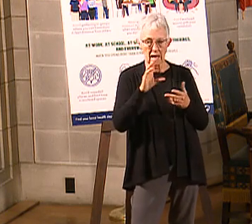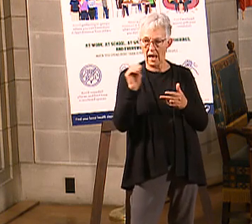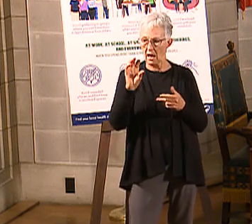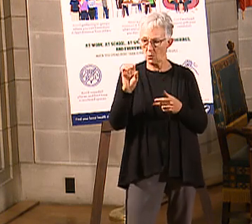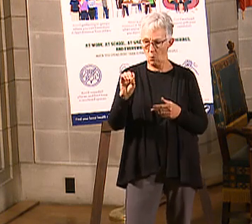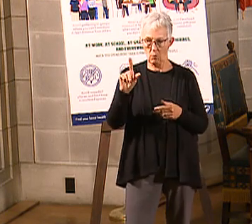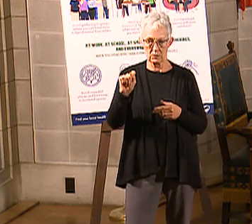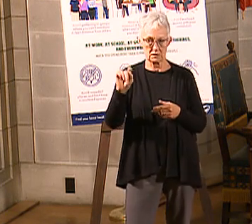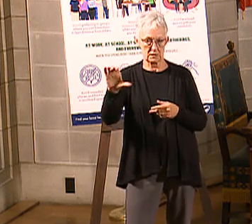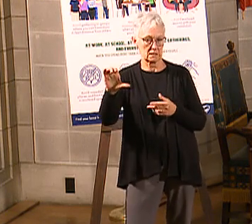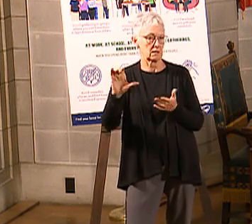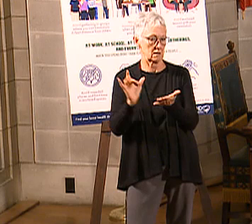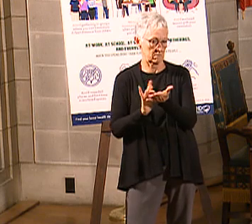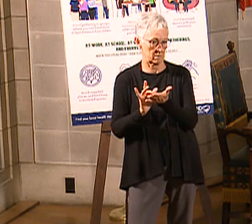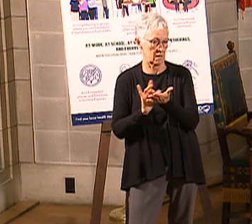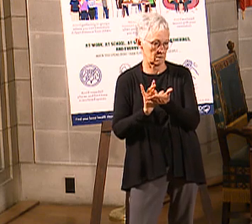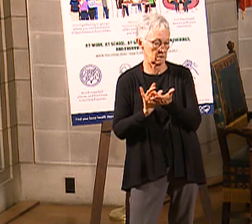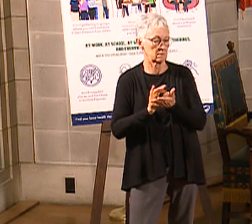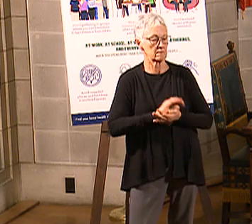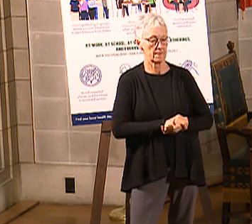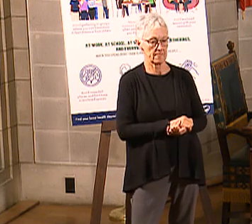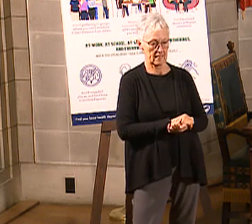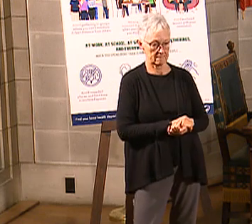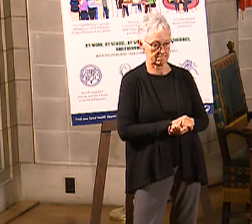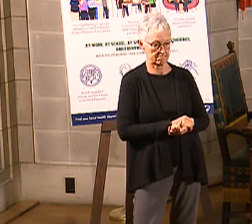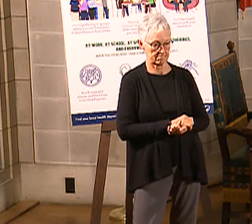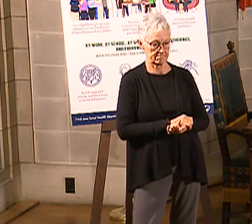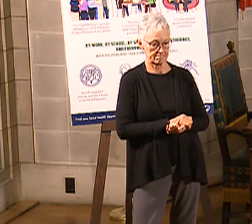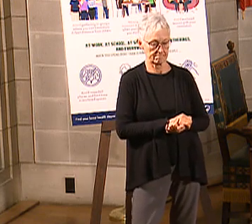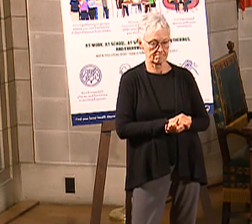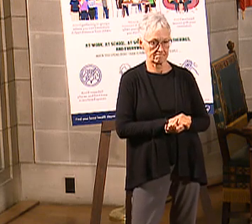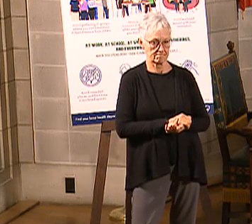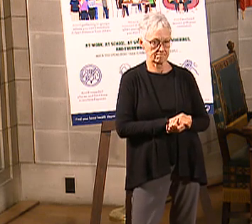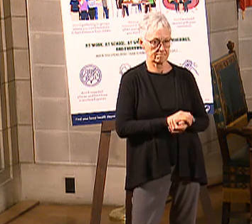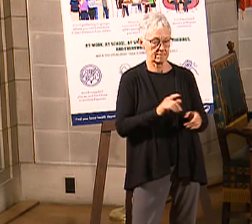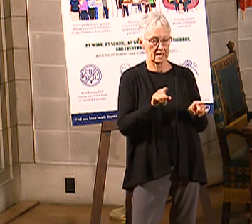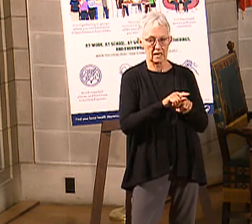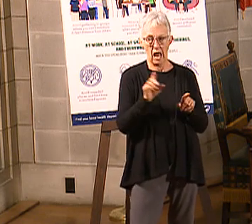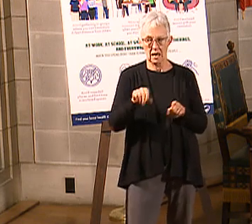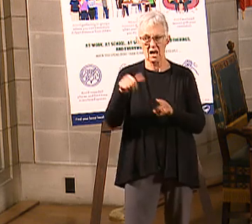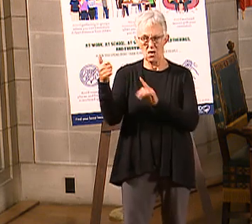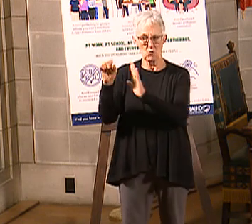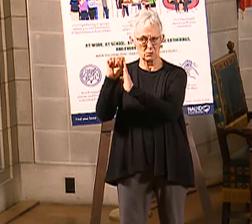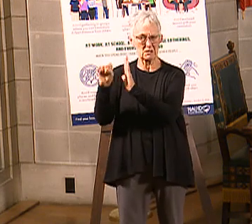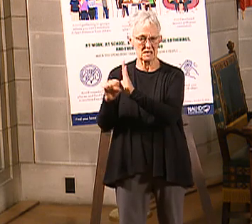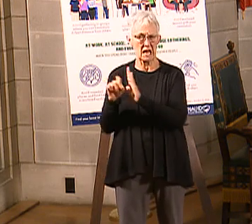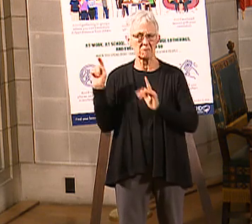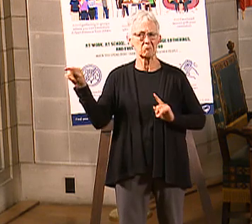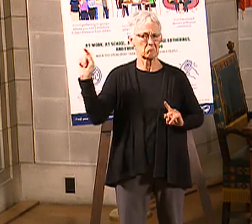Now, an important point I'd like to make is, unlike other states who have a demonstration waiver in Nebraska,